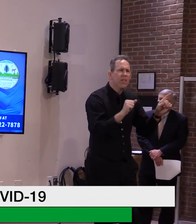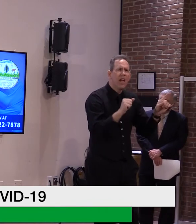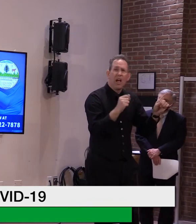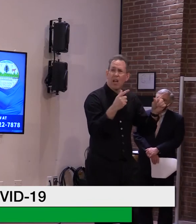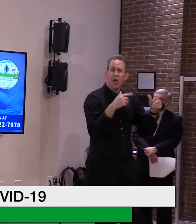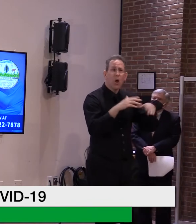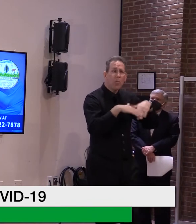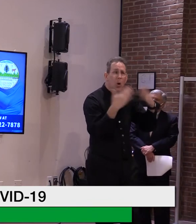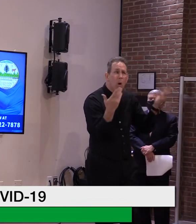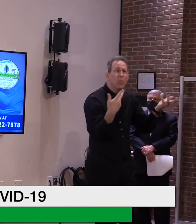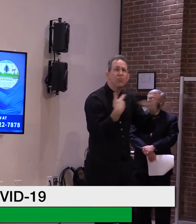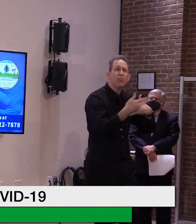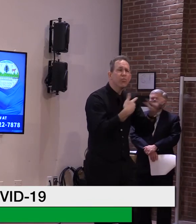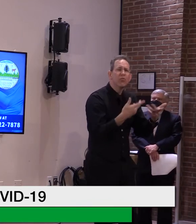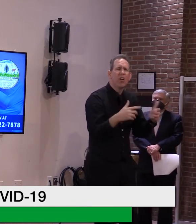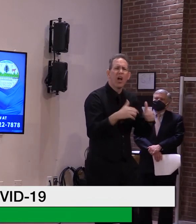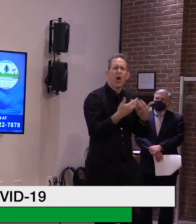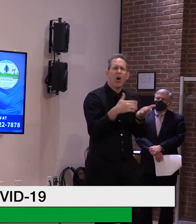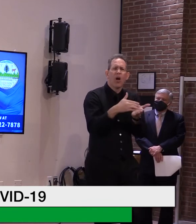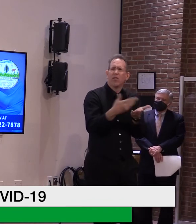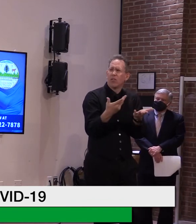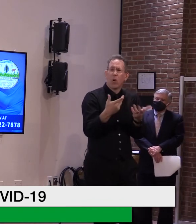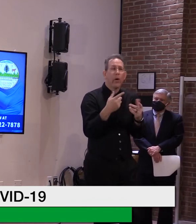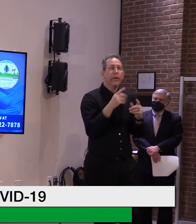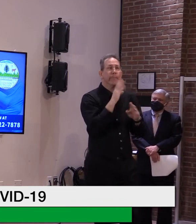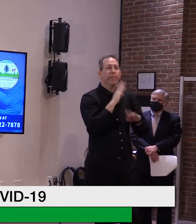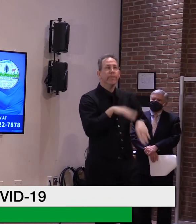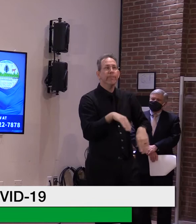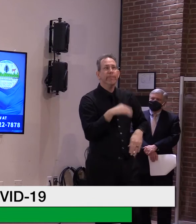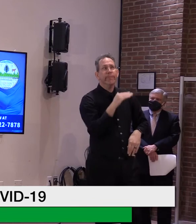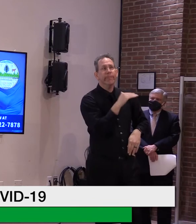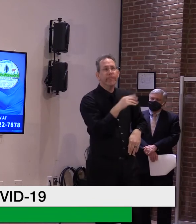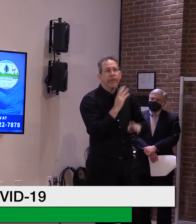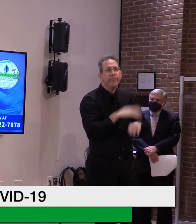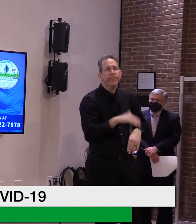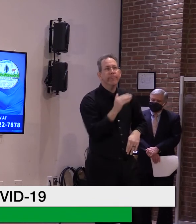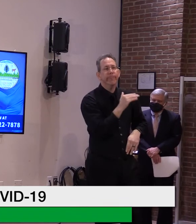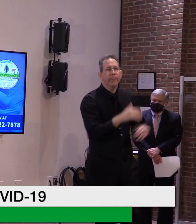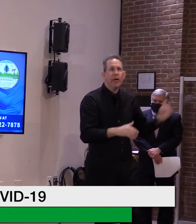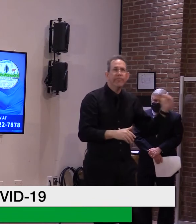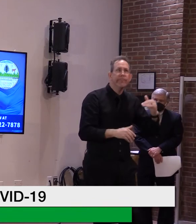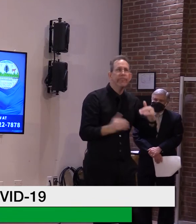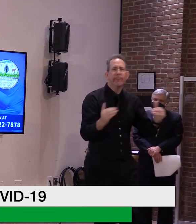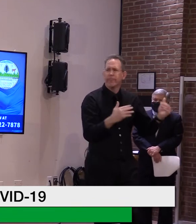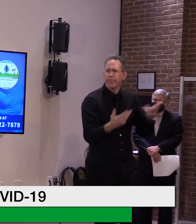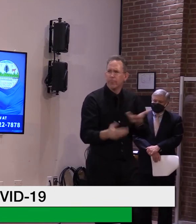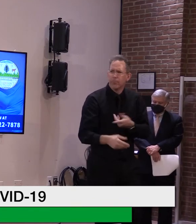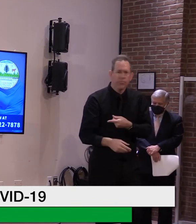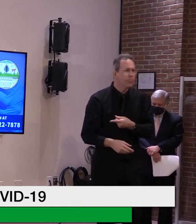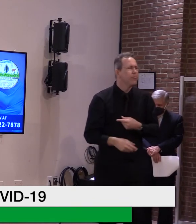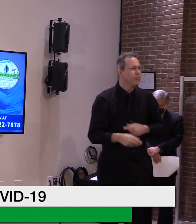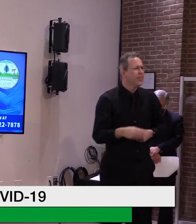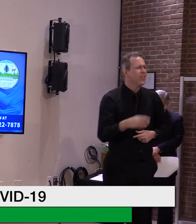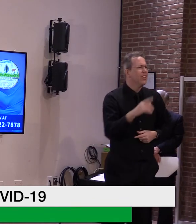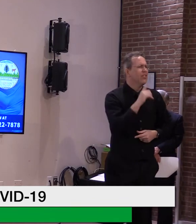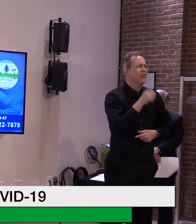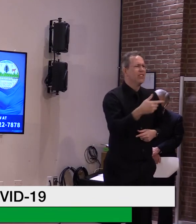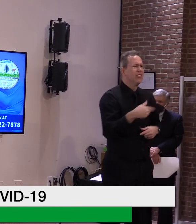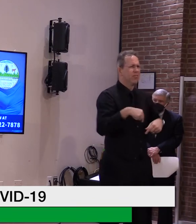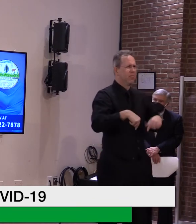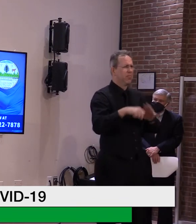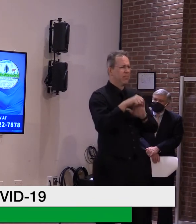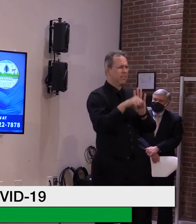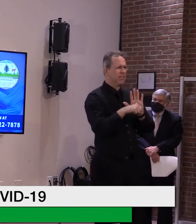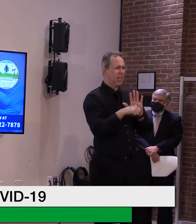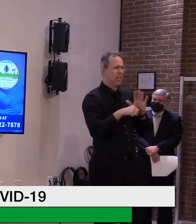Yeah. I mean, we have a good relationship with the VA. Um, we're all on the same team here. Um, we all have the same goals, um, but they have